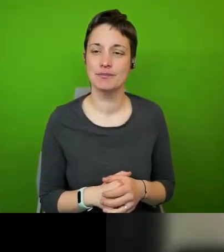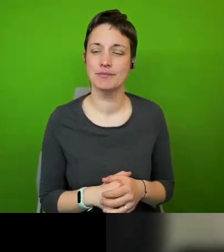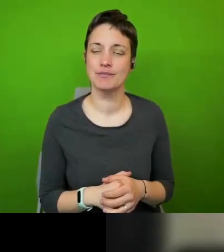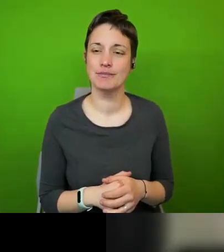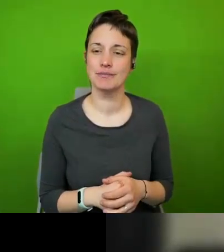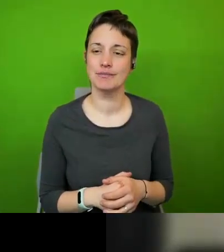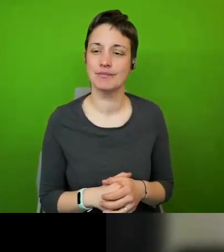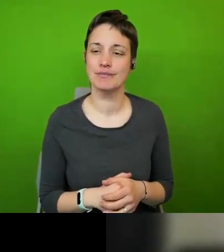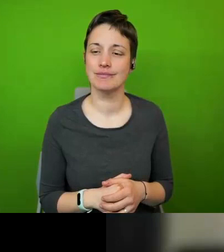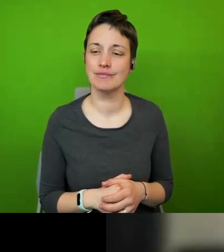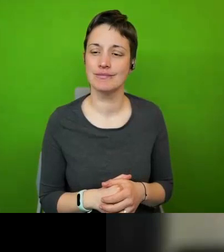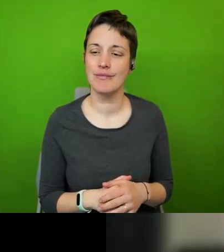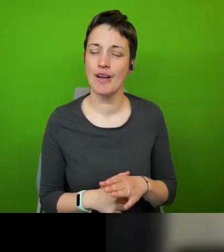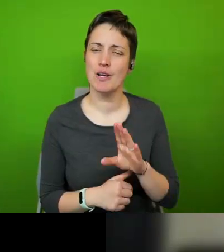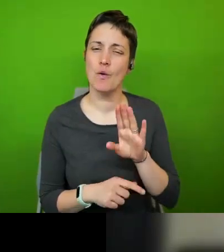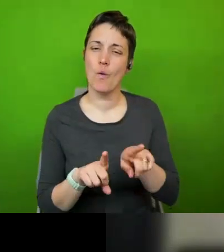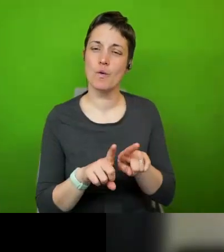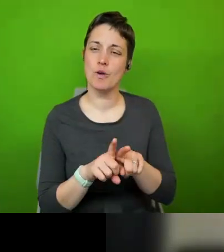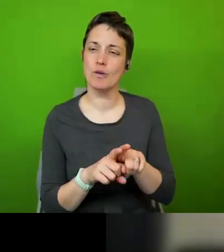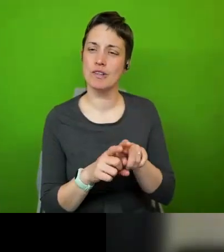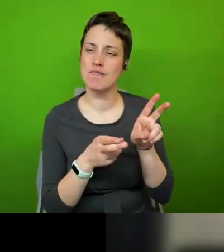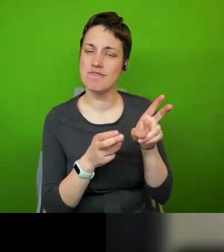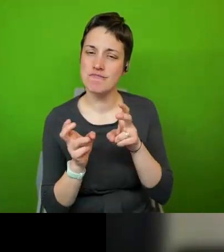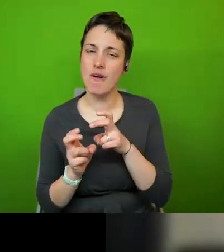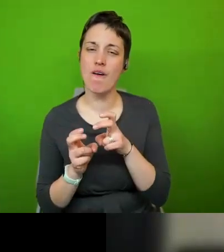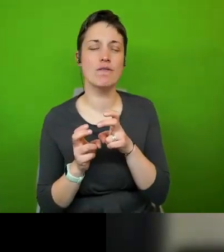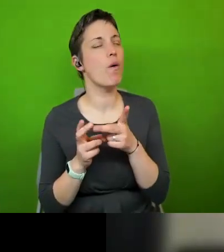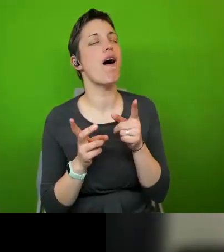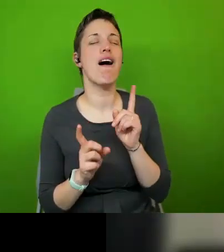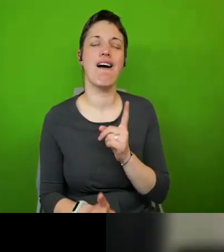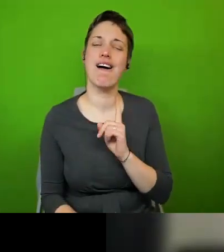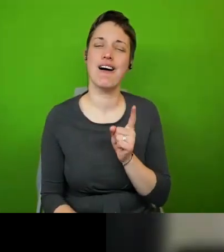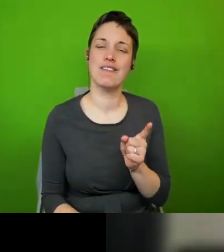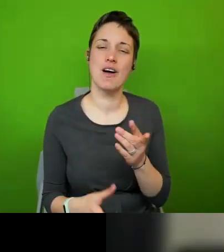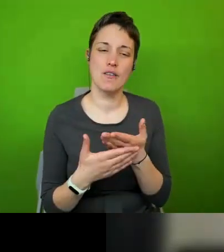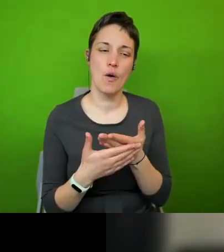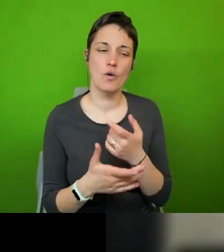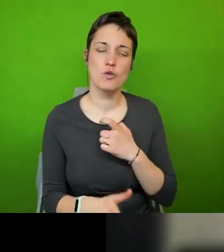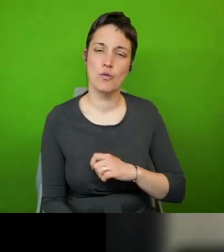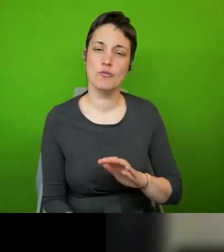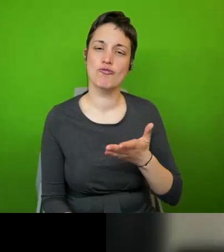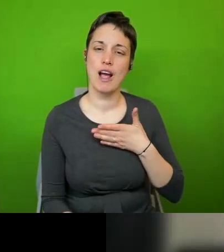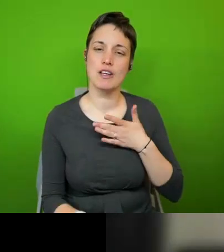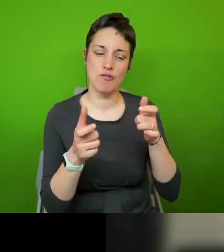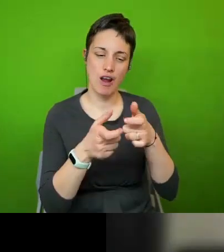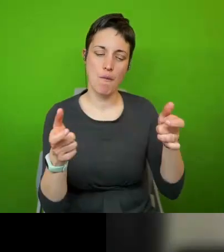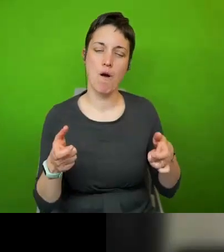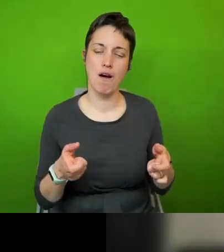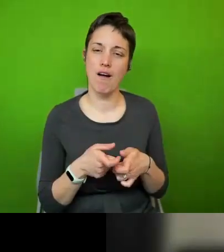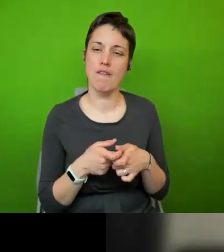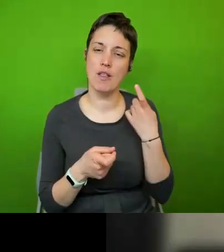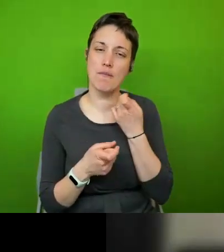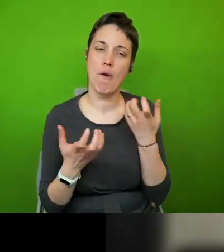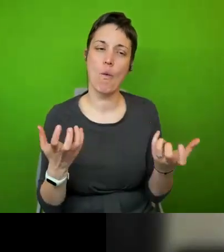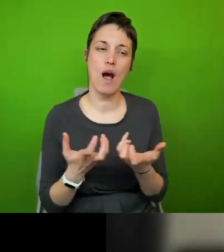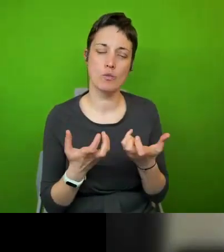to hear more about the growing interest in the international human rights framework uh for thinking about how to